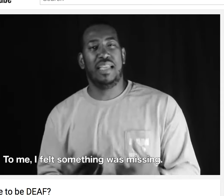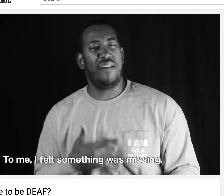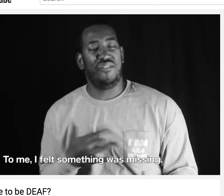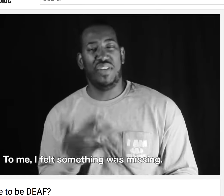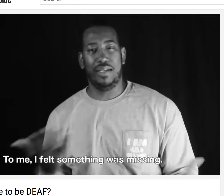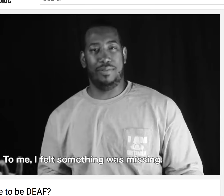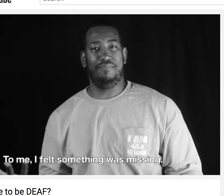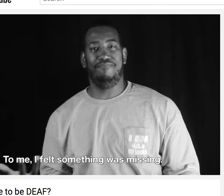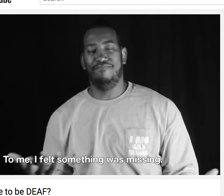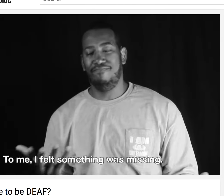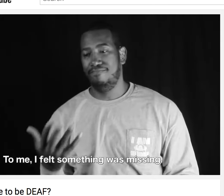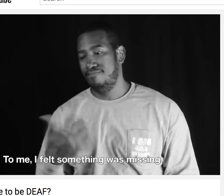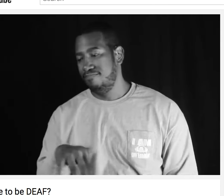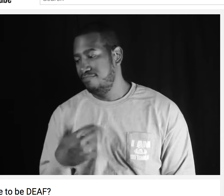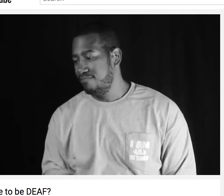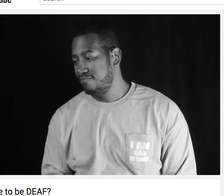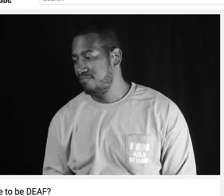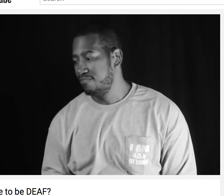I always felt like something was missing.